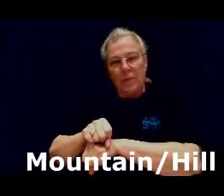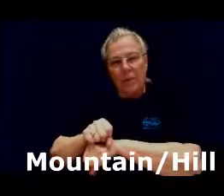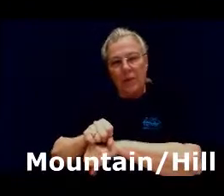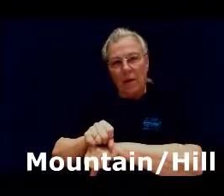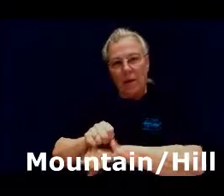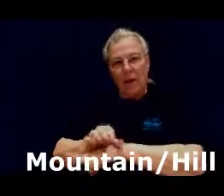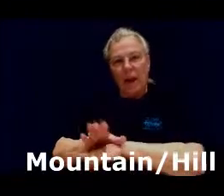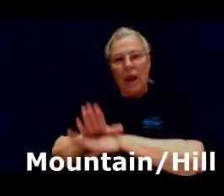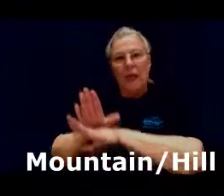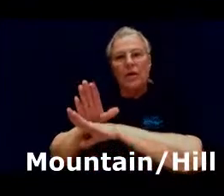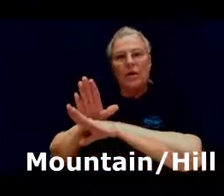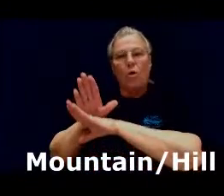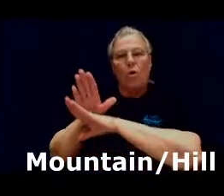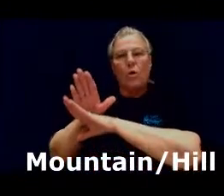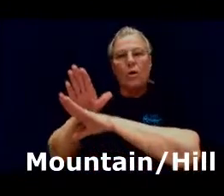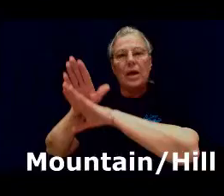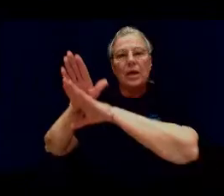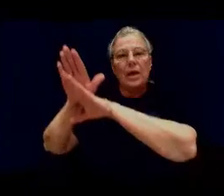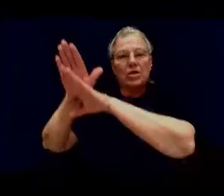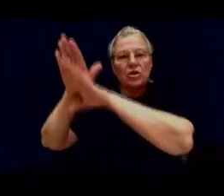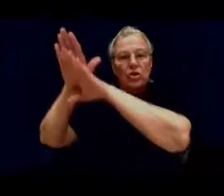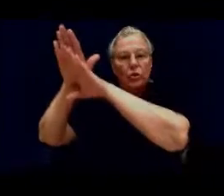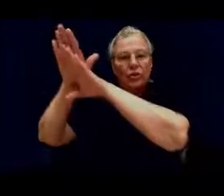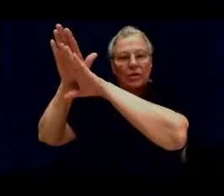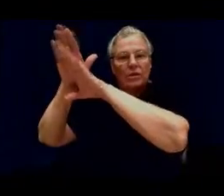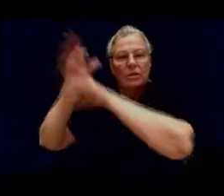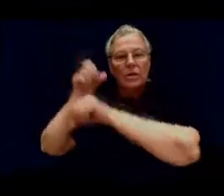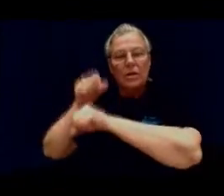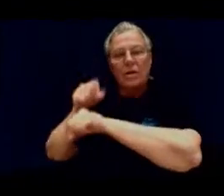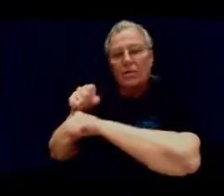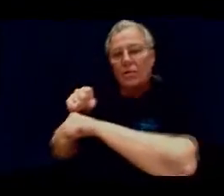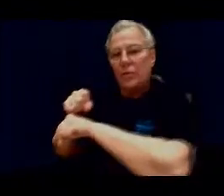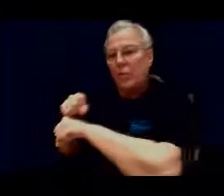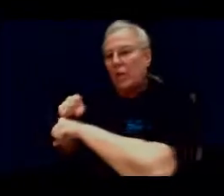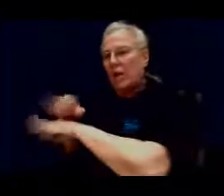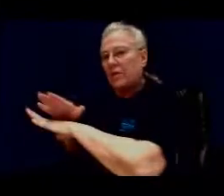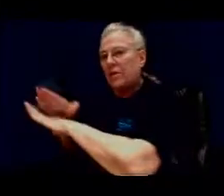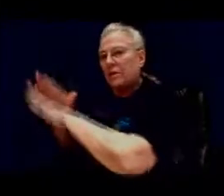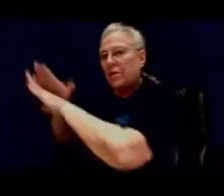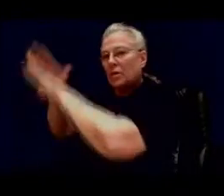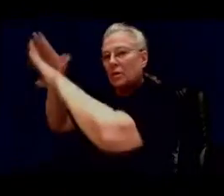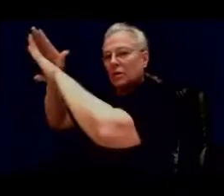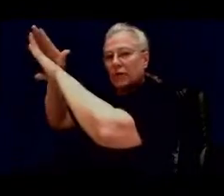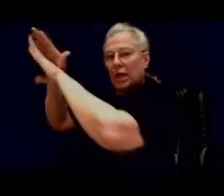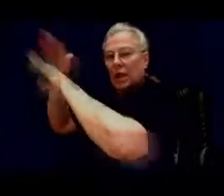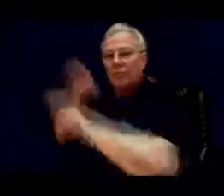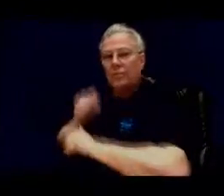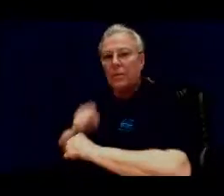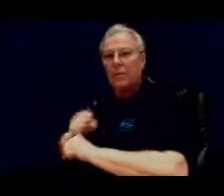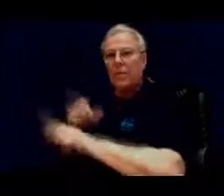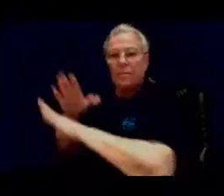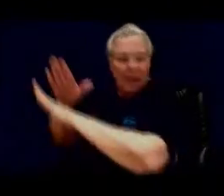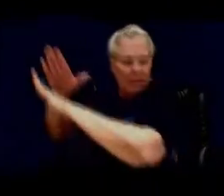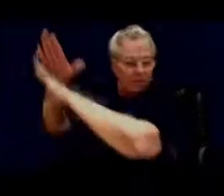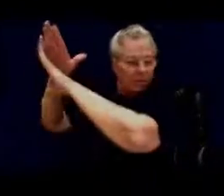of non-dominant and then open it up and show the the way that the mountain goes up mountains